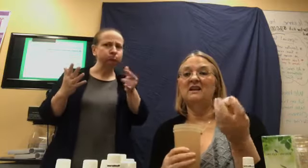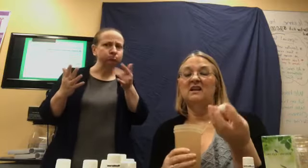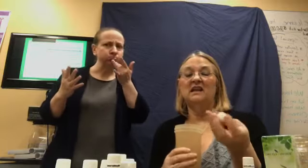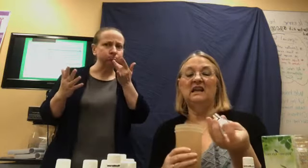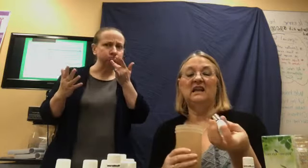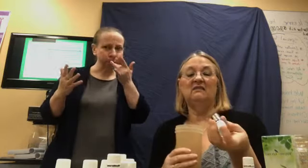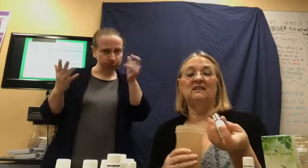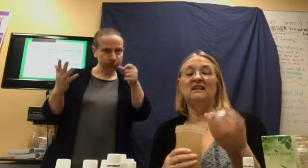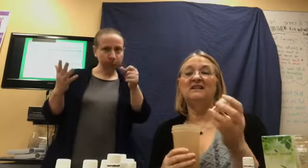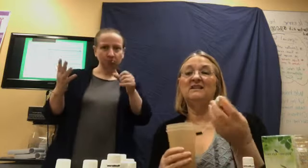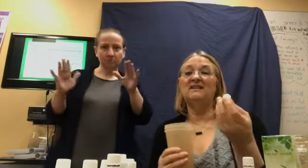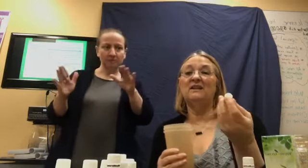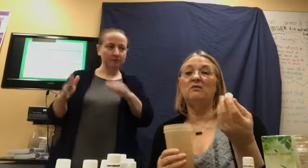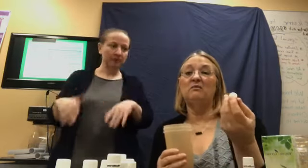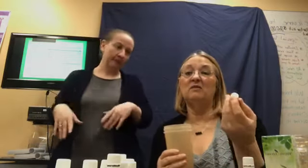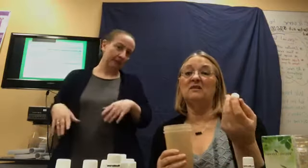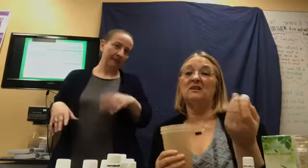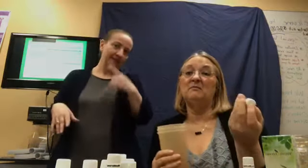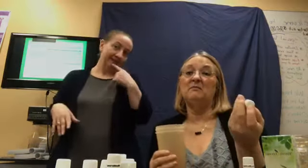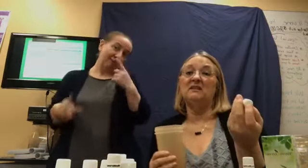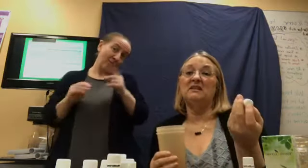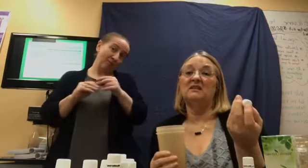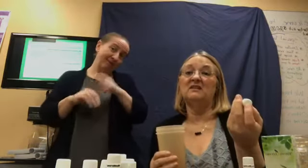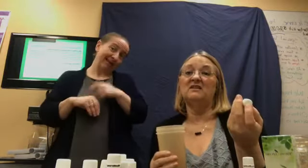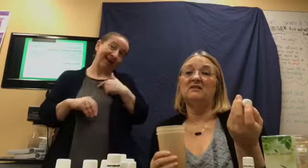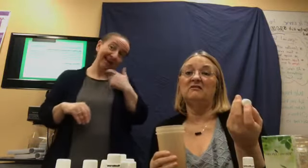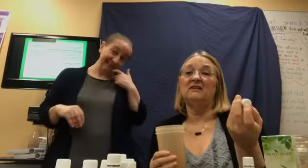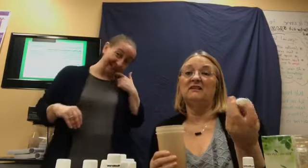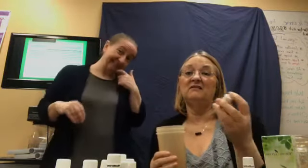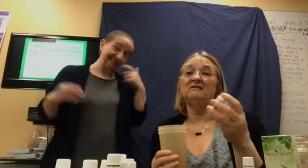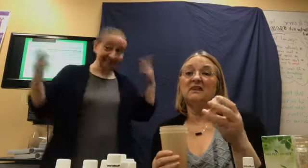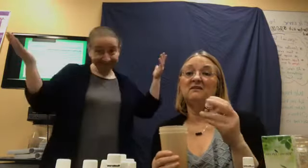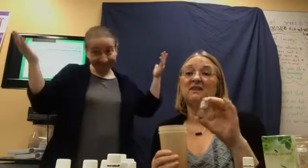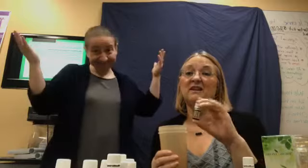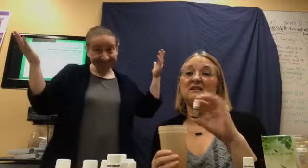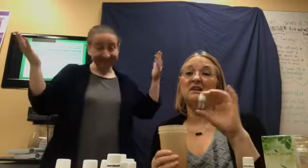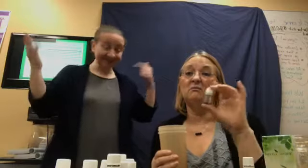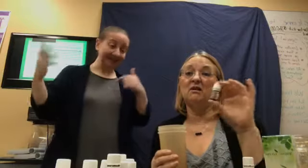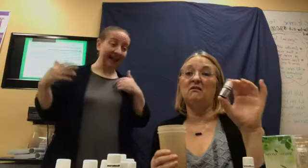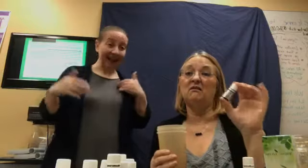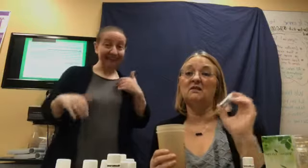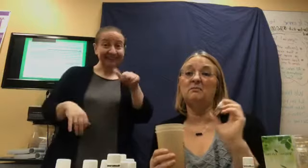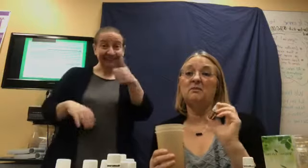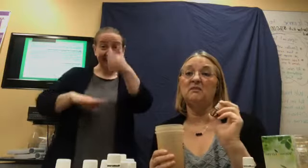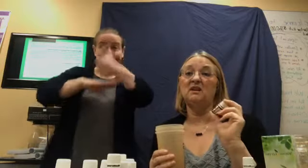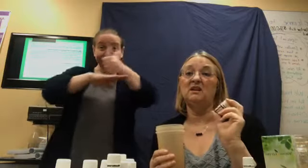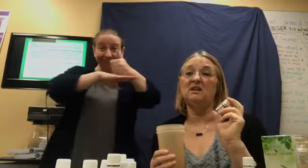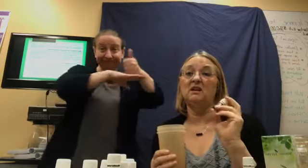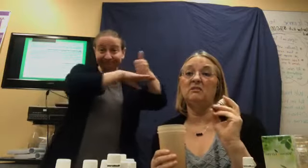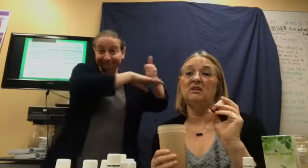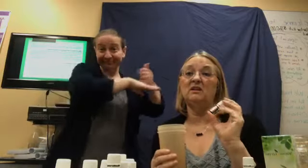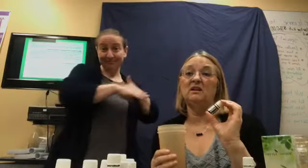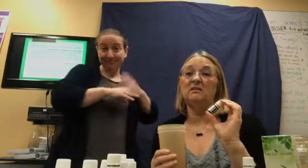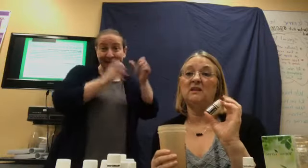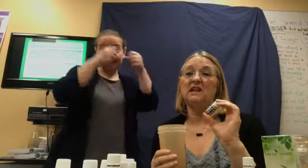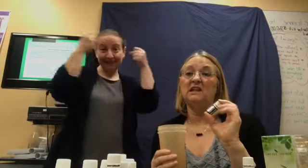Yeah. Can I just say one more time, I'm addicted to it. I have, like, ten bottles up in my cupboard. And, I'm like,